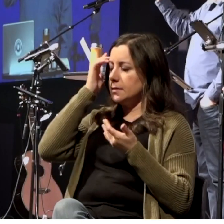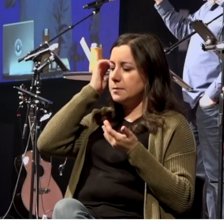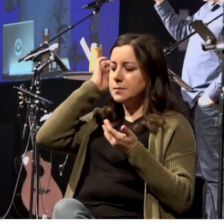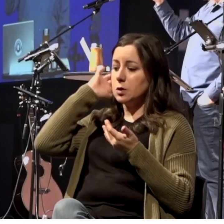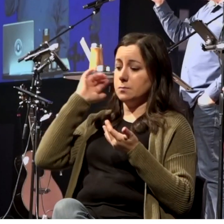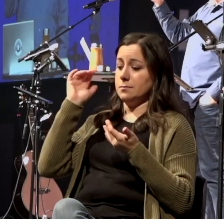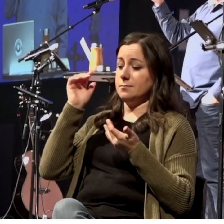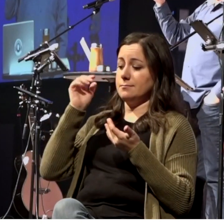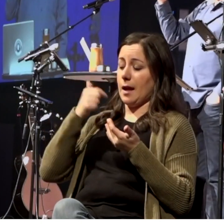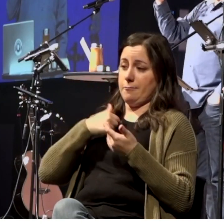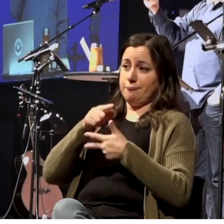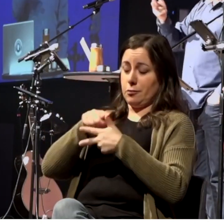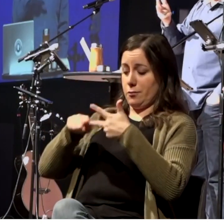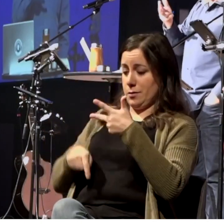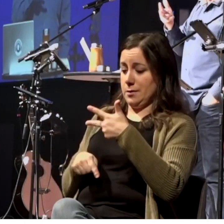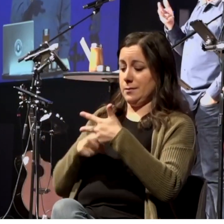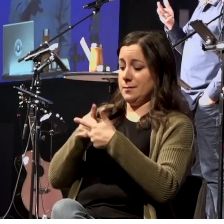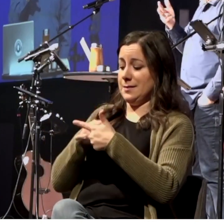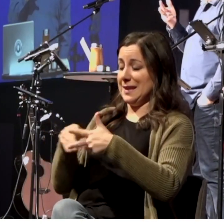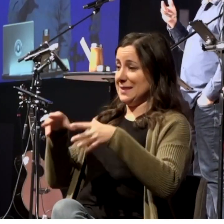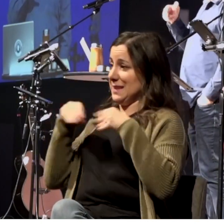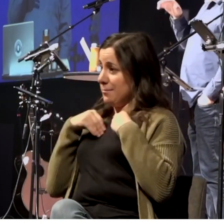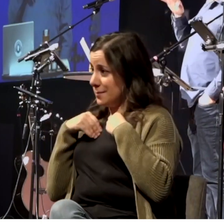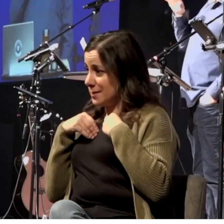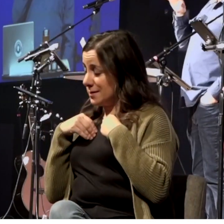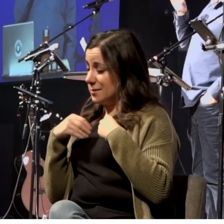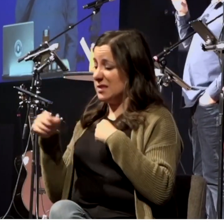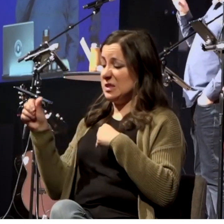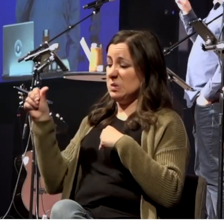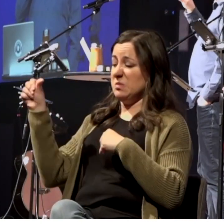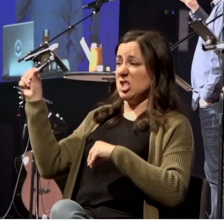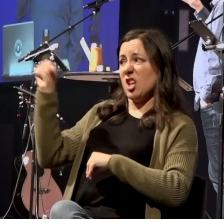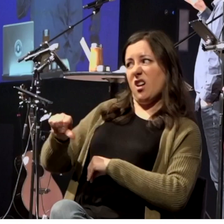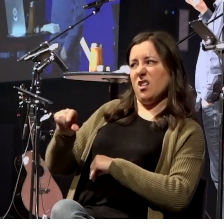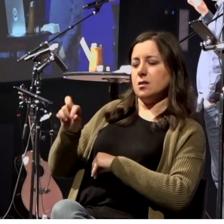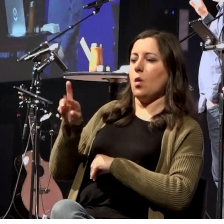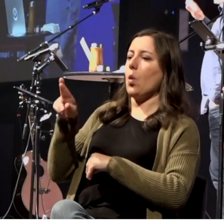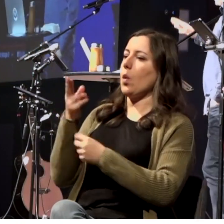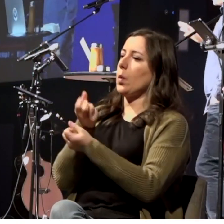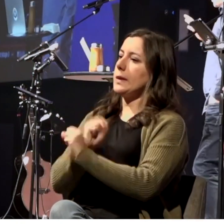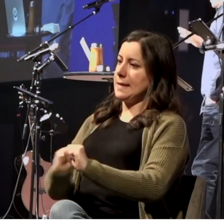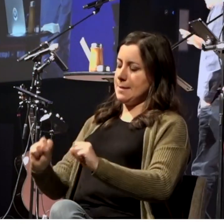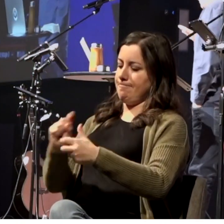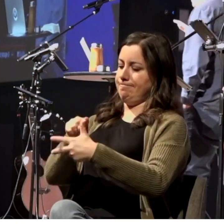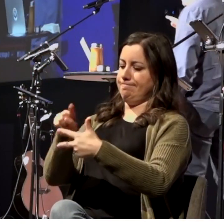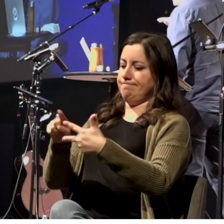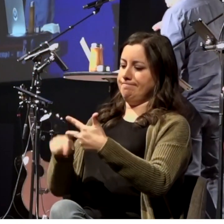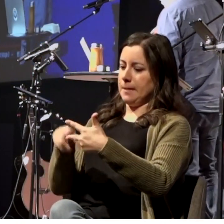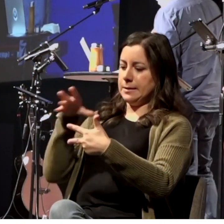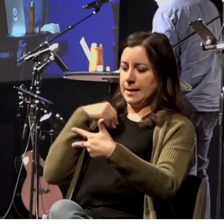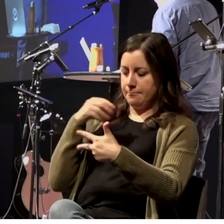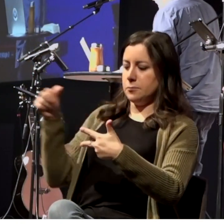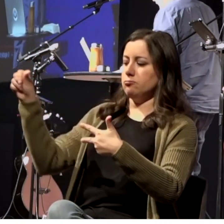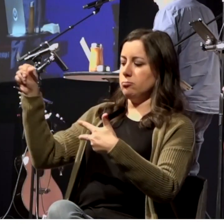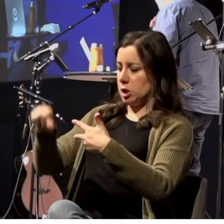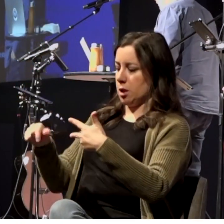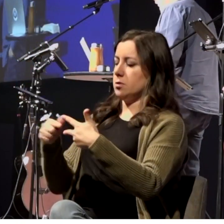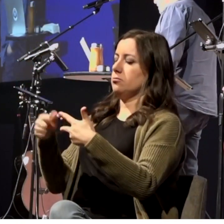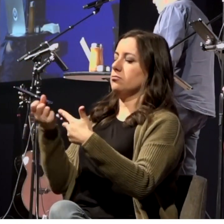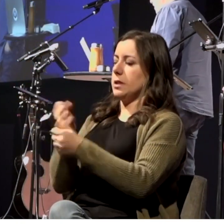reject, or redeem. And, you know, when we as Christians are engaged in